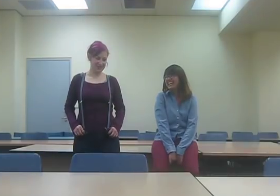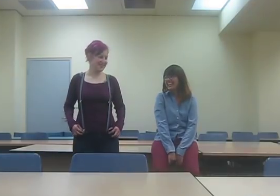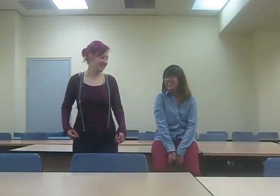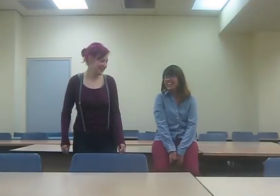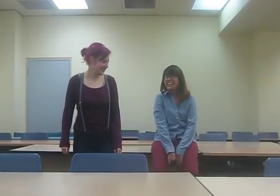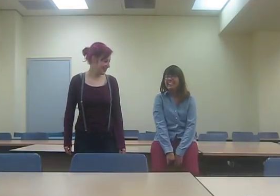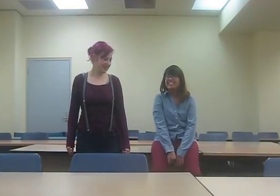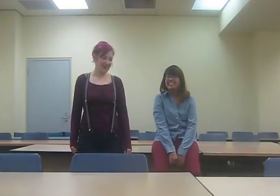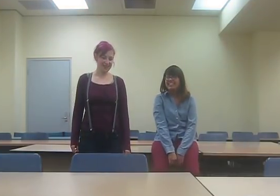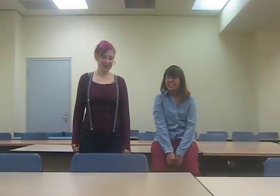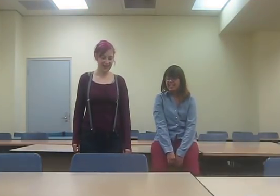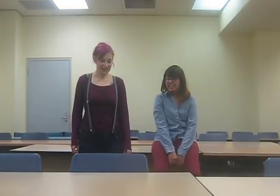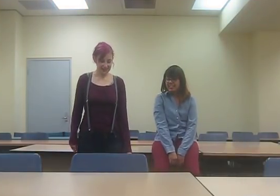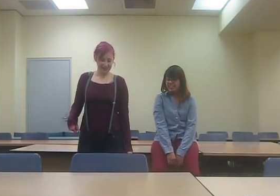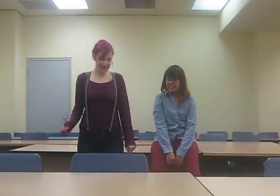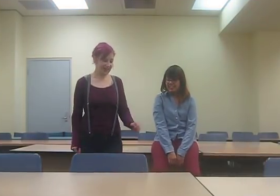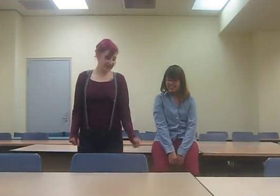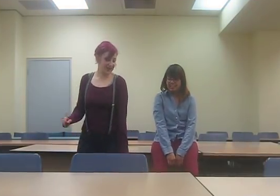It's alright. Okay. Ready? Ready?